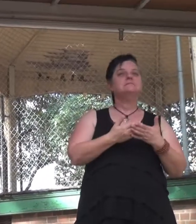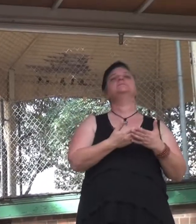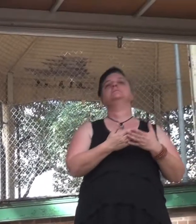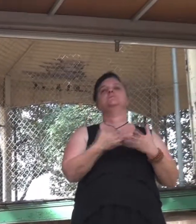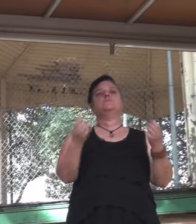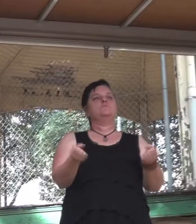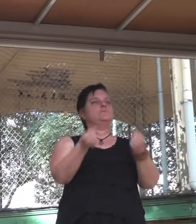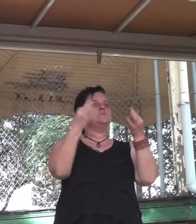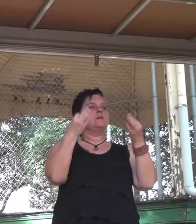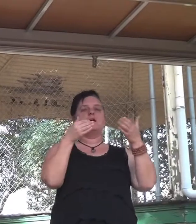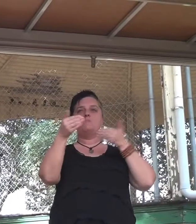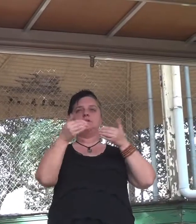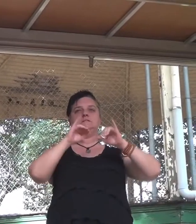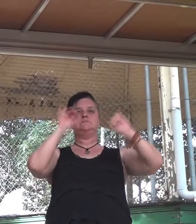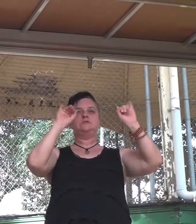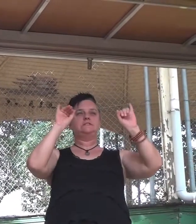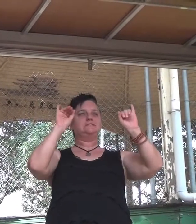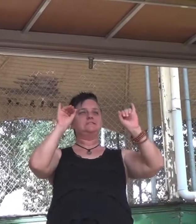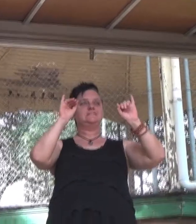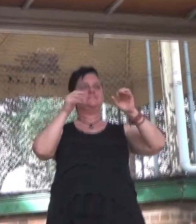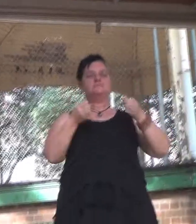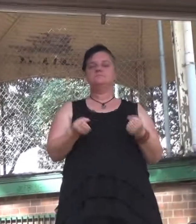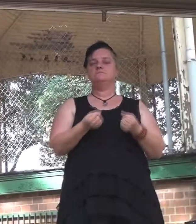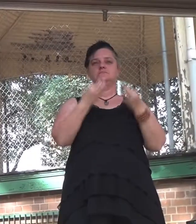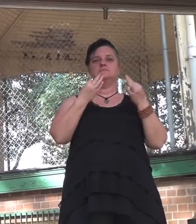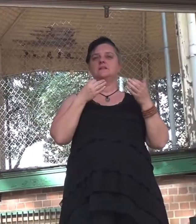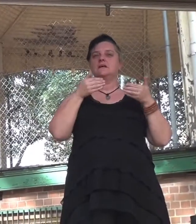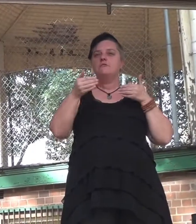emergency. There is no budget emergency.